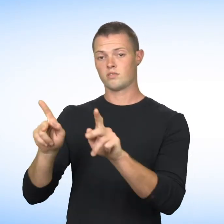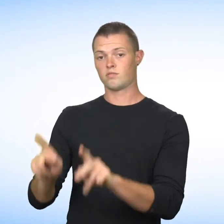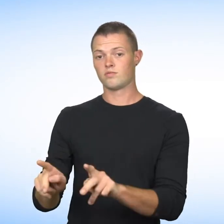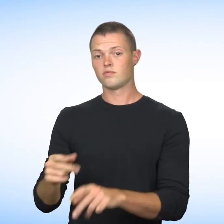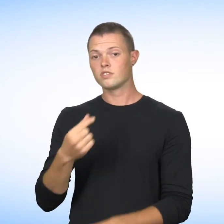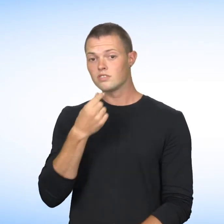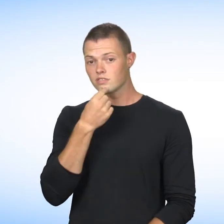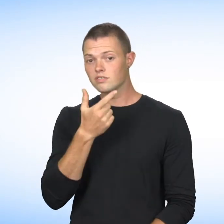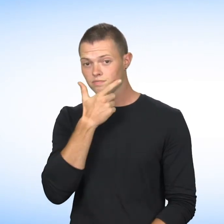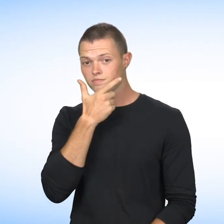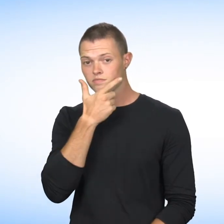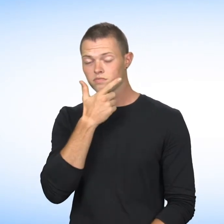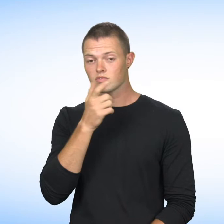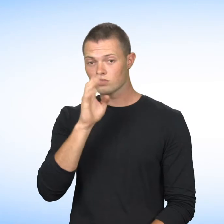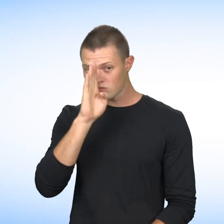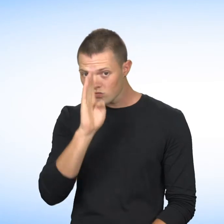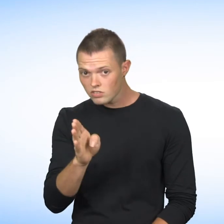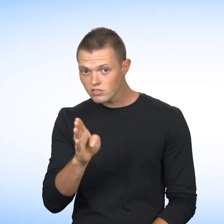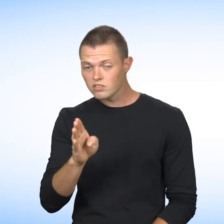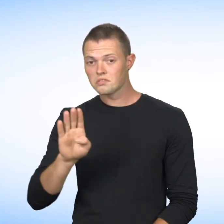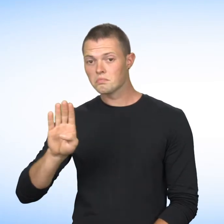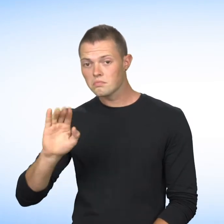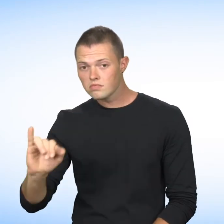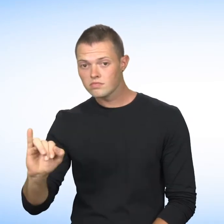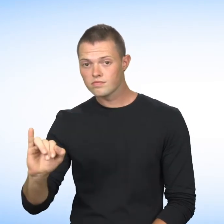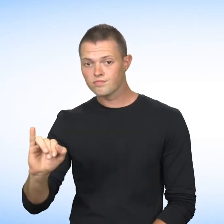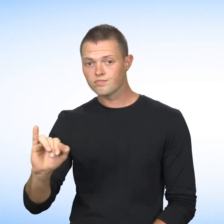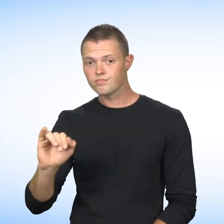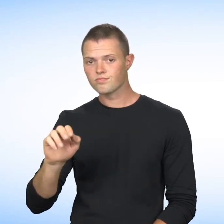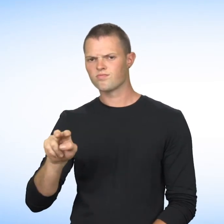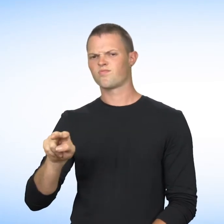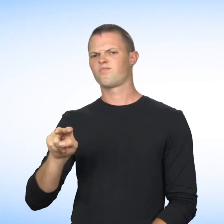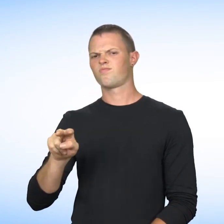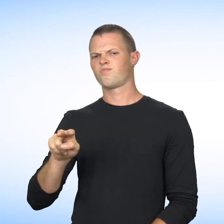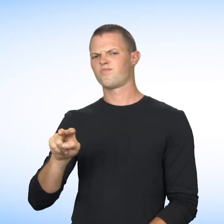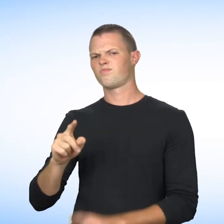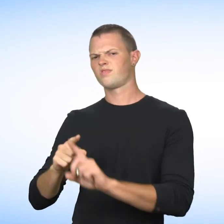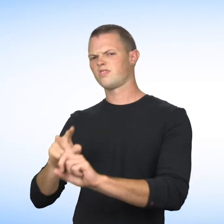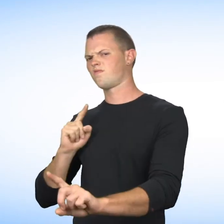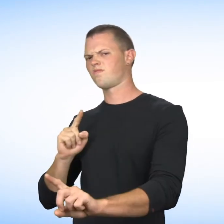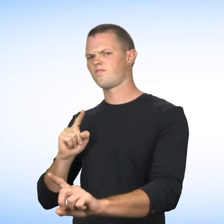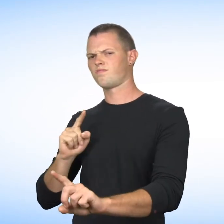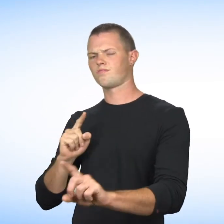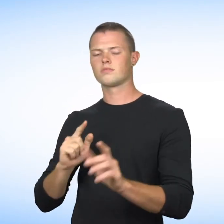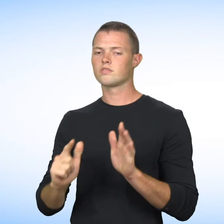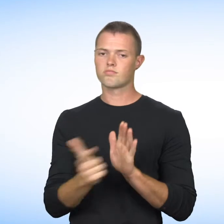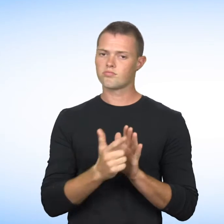This means that you cannot be treated differently because you are heterosexual, homosexual, or bisexual.